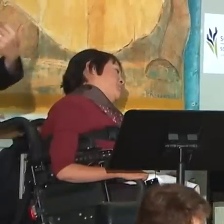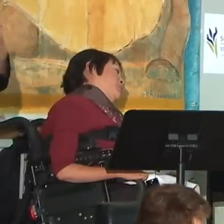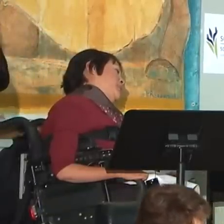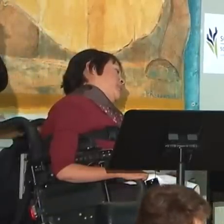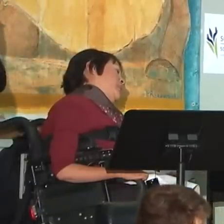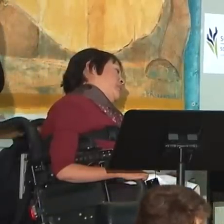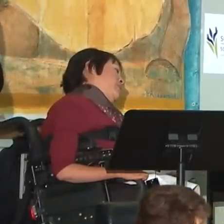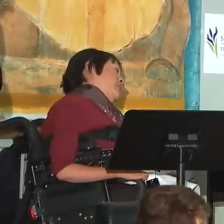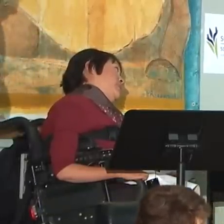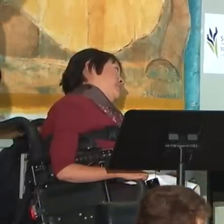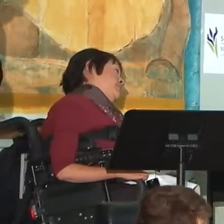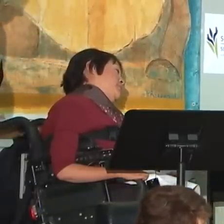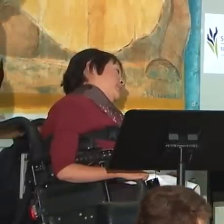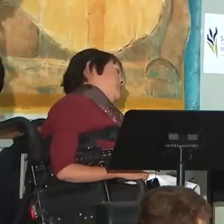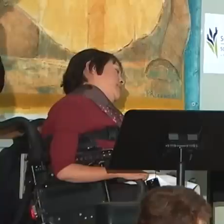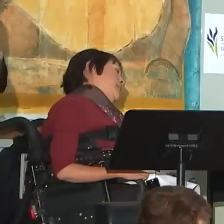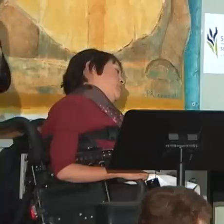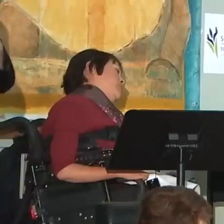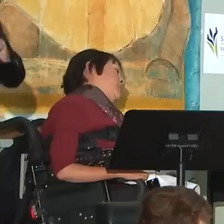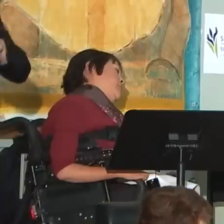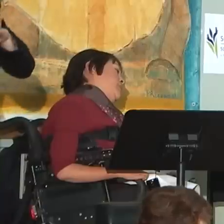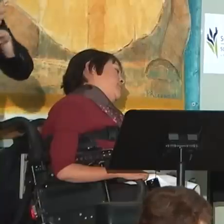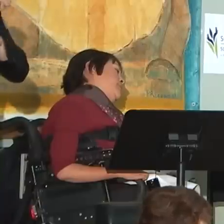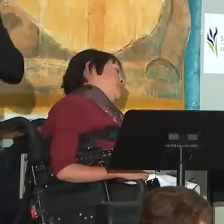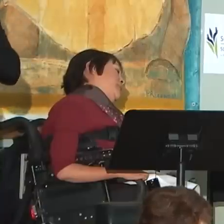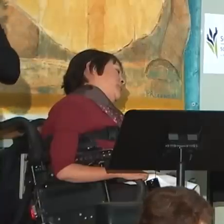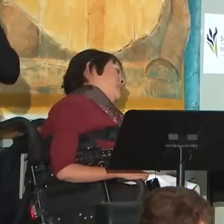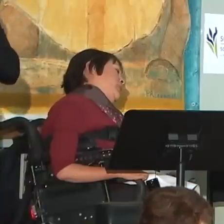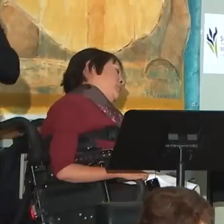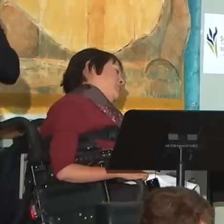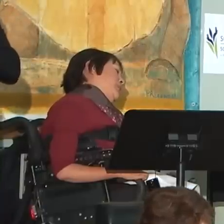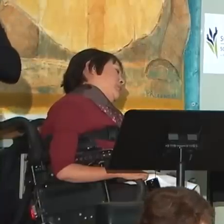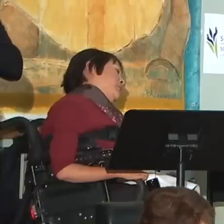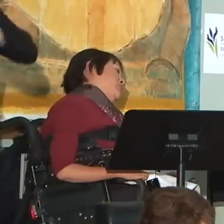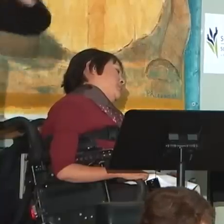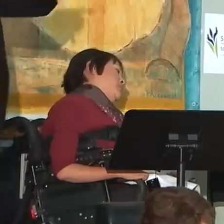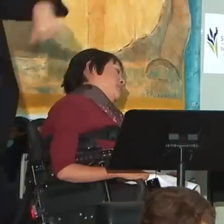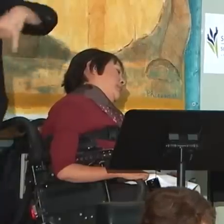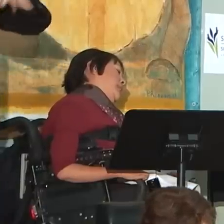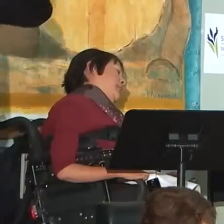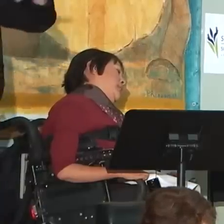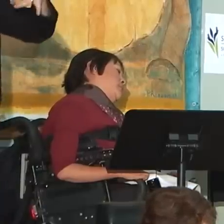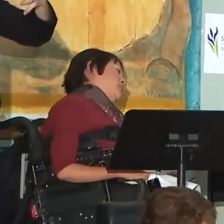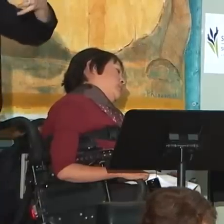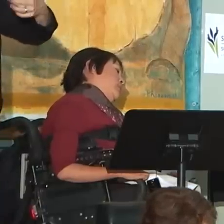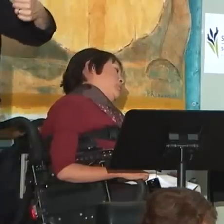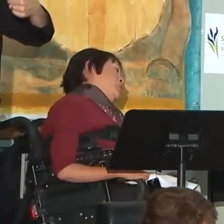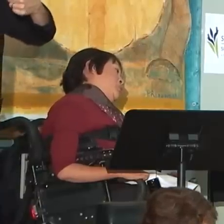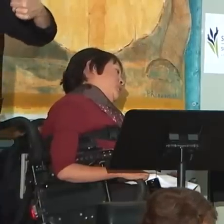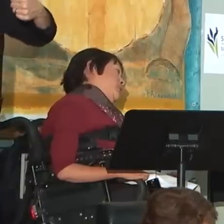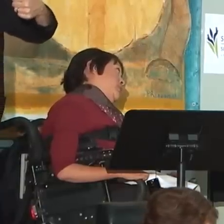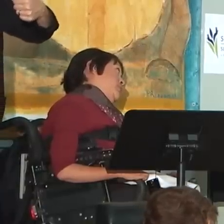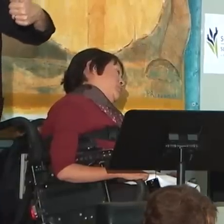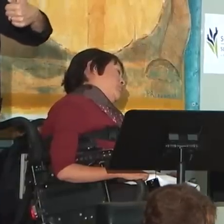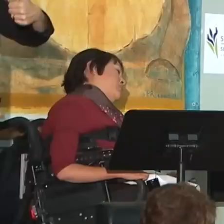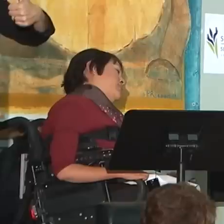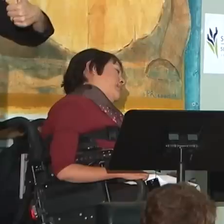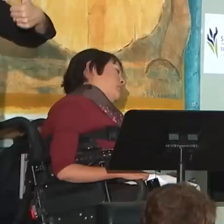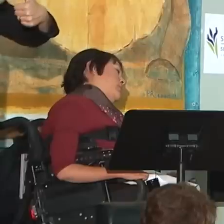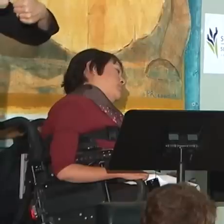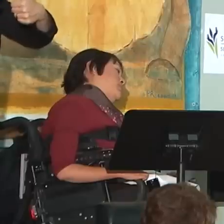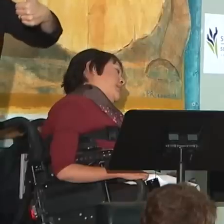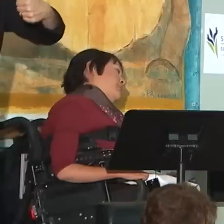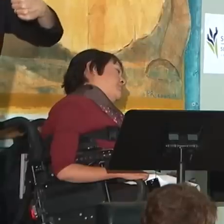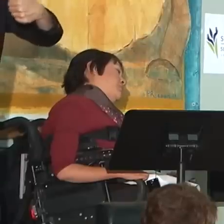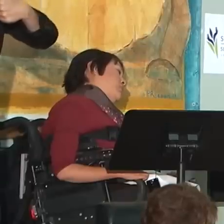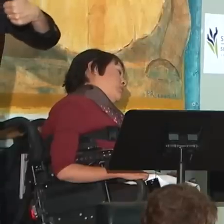process of implementing five accessibility standards under the Accessibility for Ontarians with Disability Act. Although only the customer service